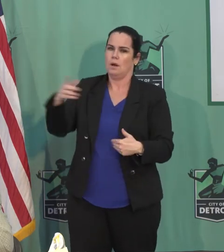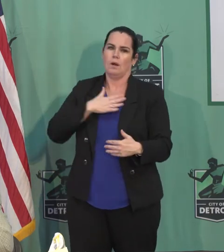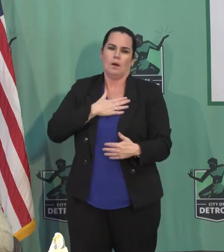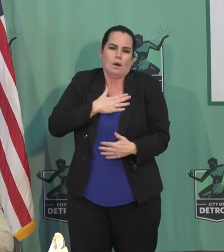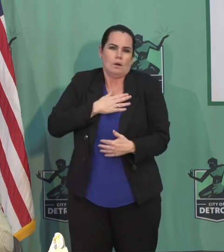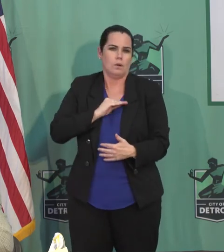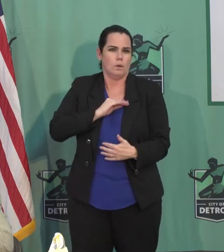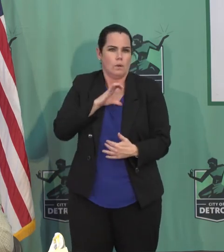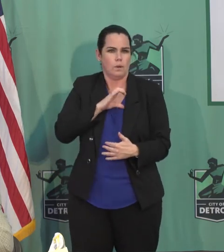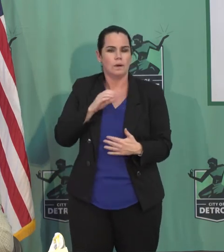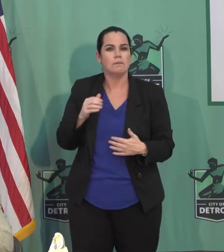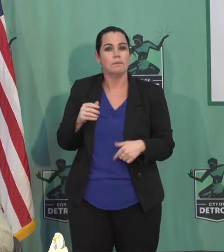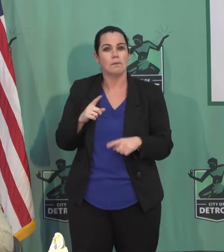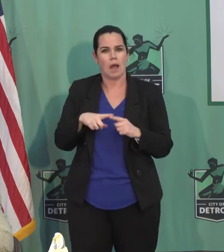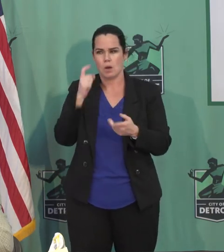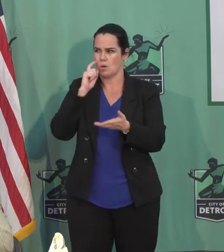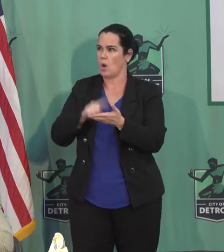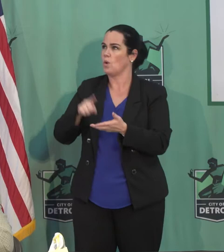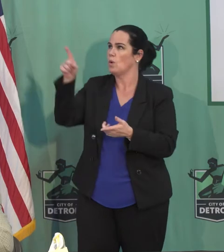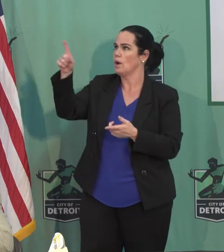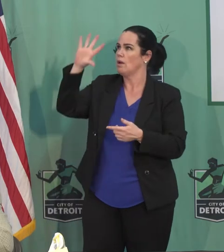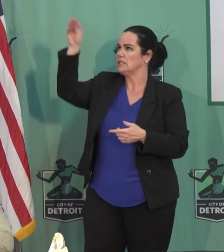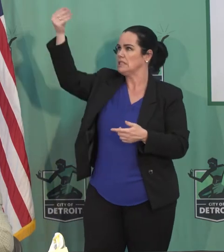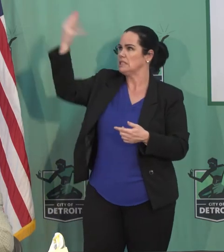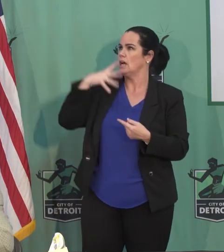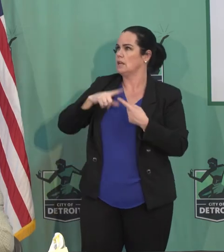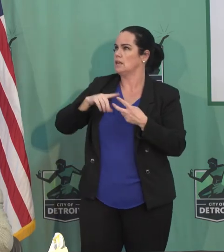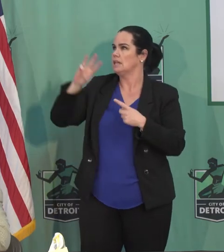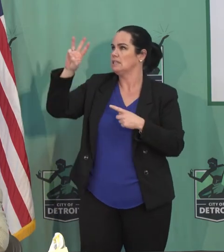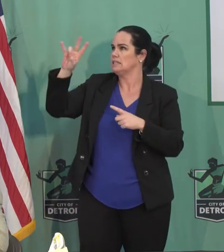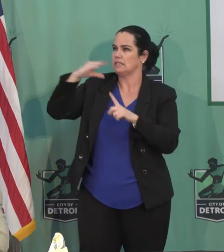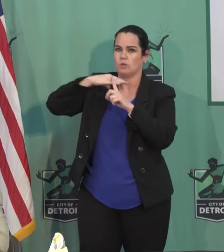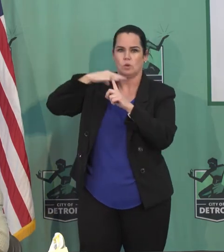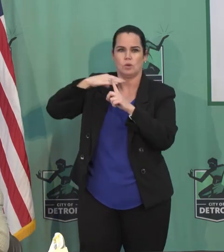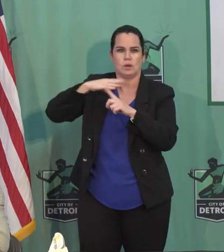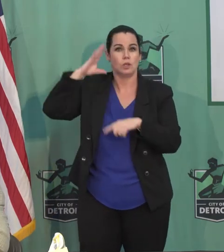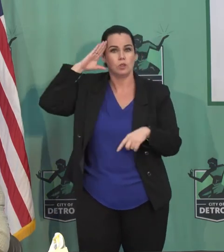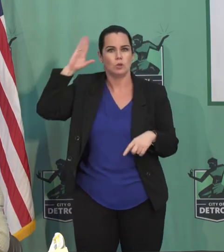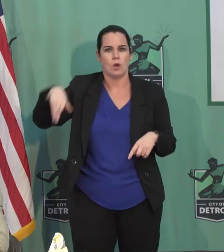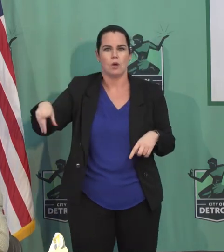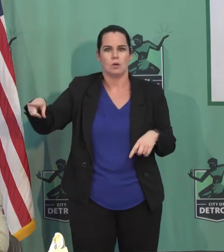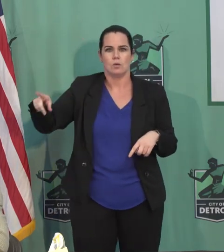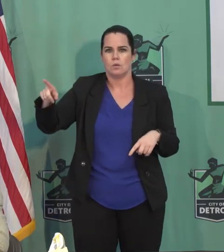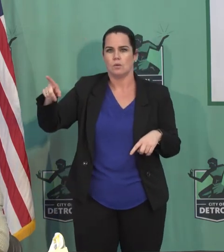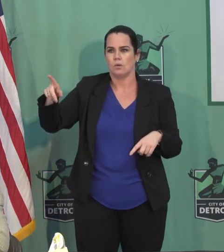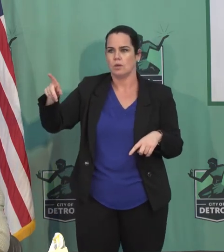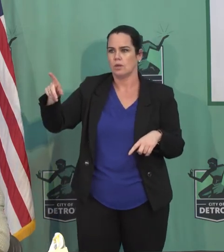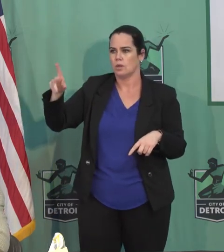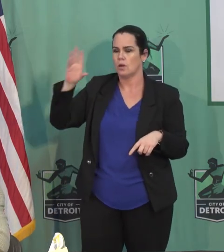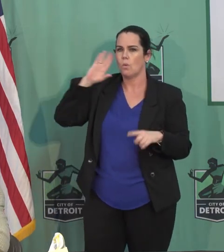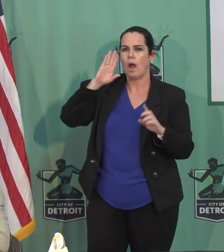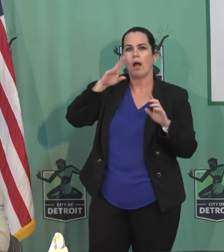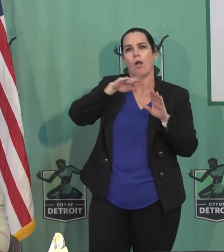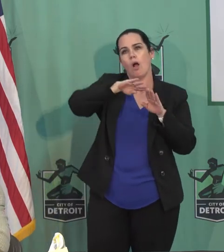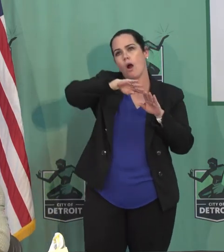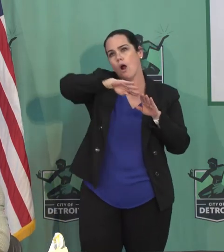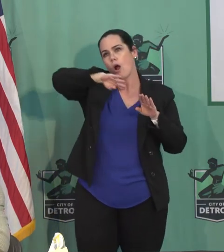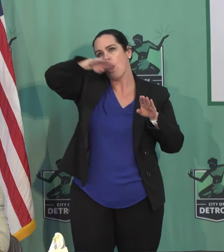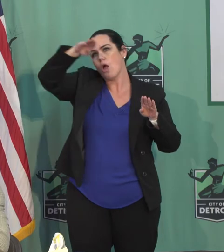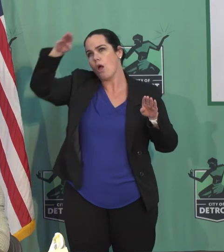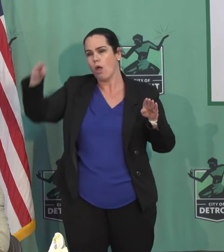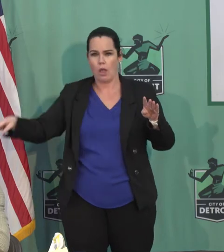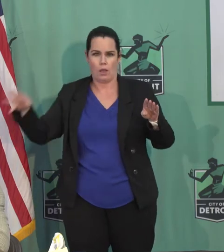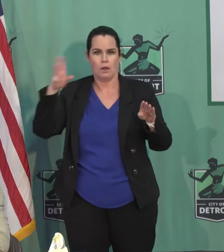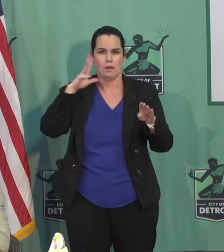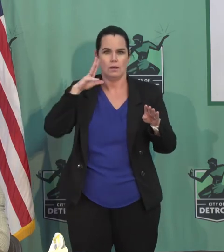But when I see the 67 degrees and sun, it scares me. Because you know how they keep showing you these projections, it's going to go like this and hit the apex and come